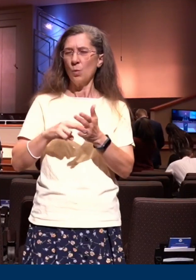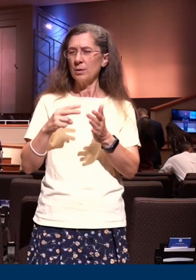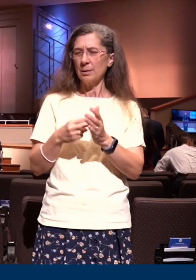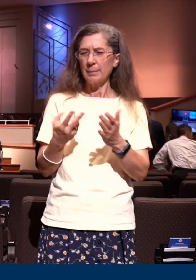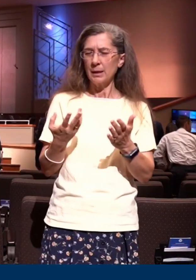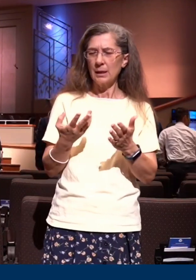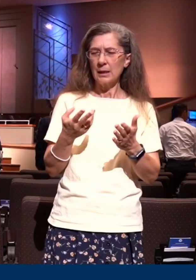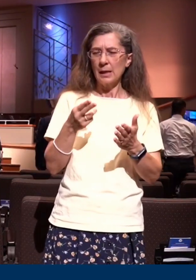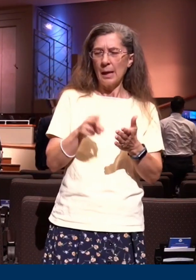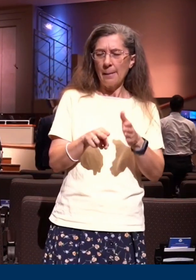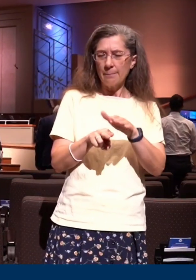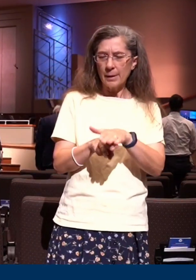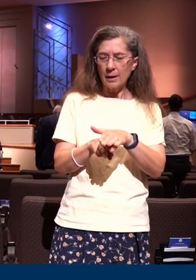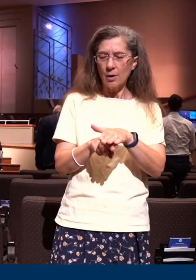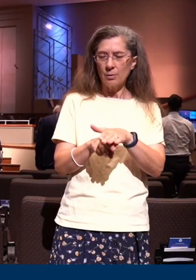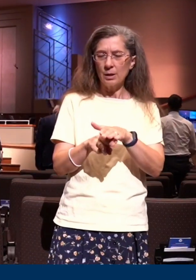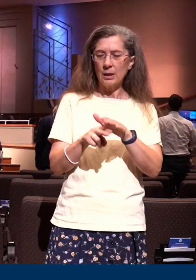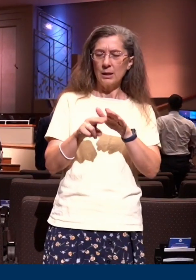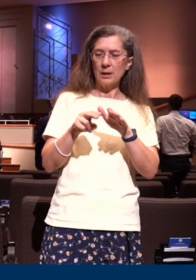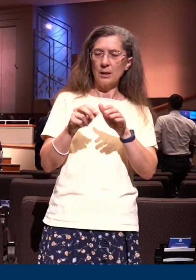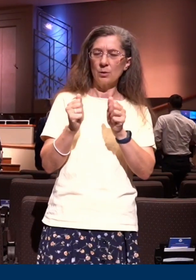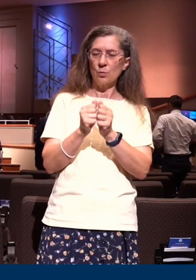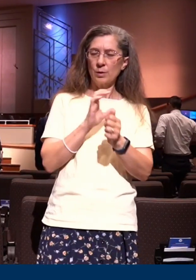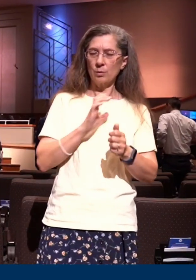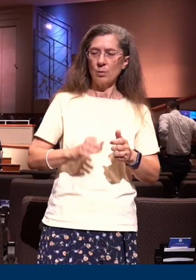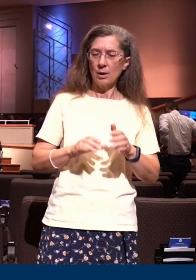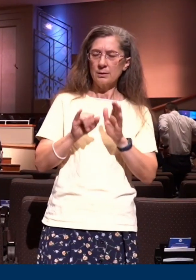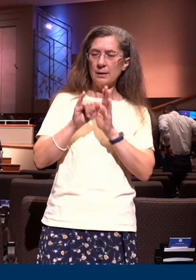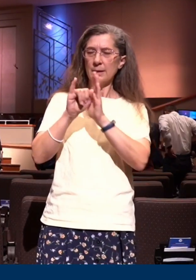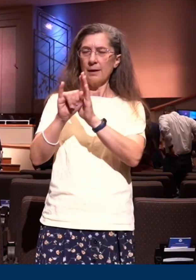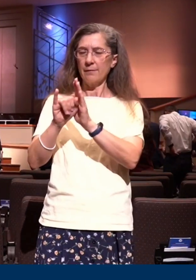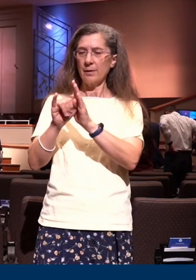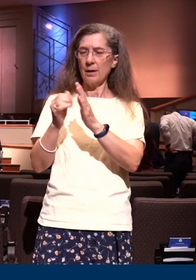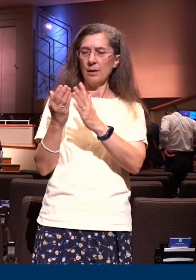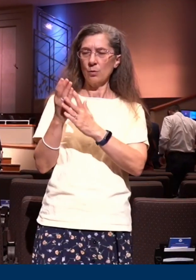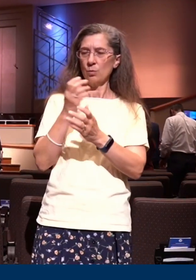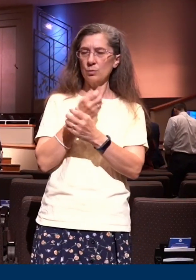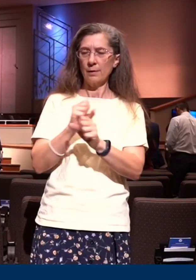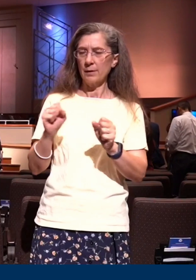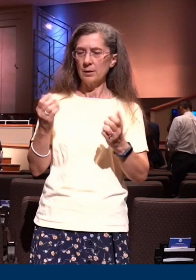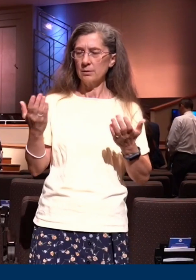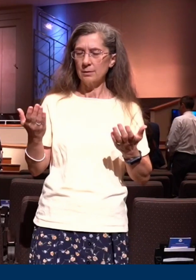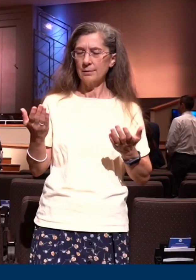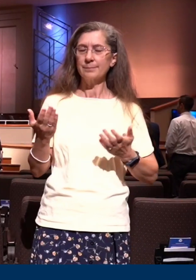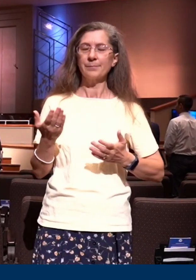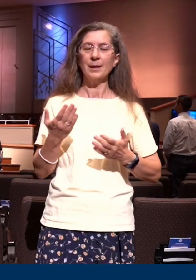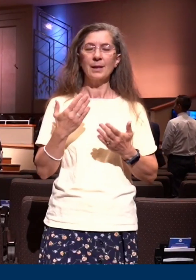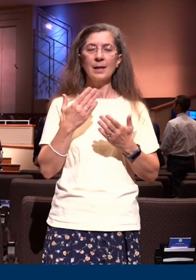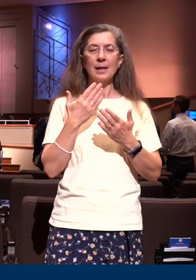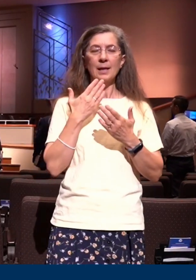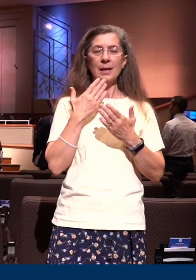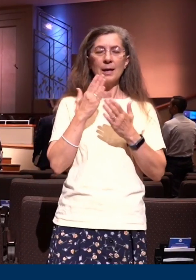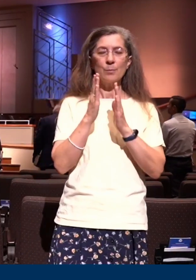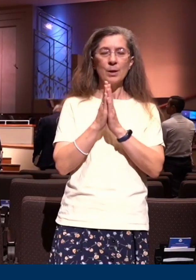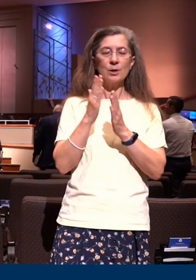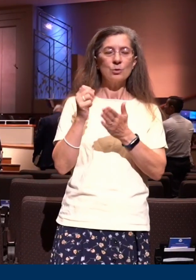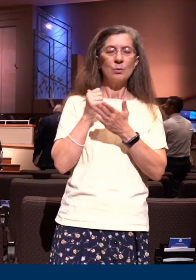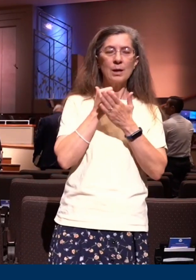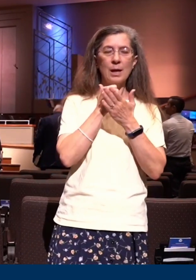Christ identified through salvation through our baptism I pray Lord tonight that you would help us to experience